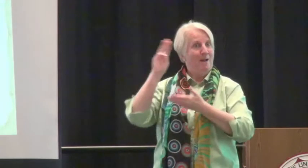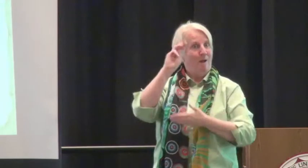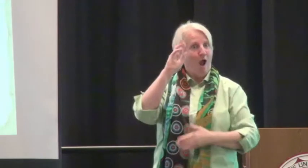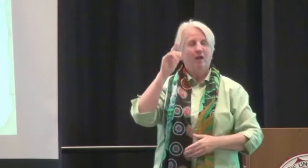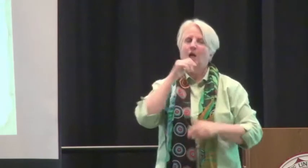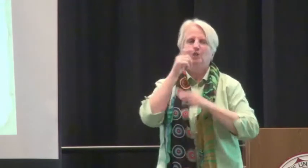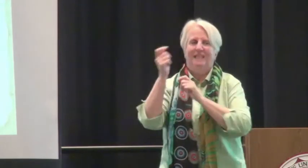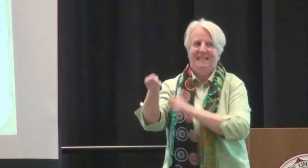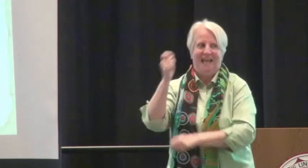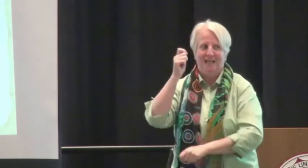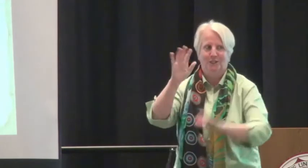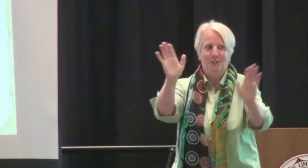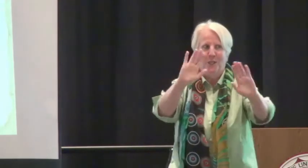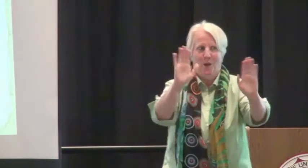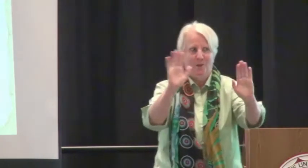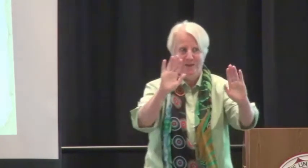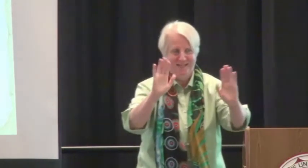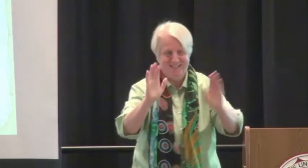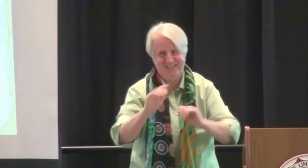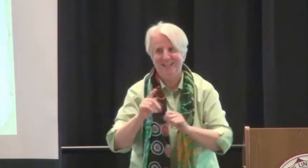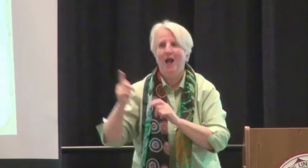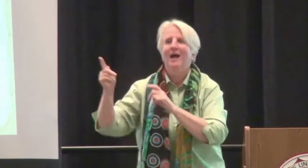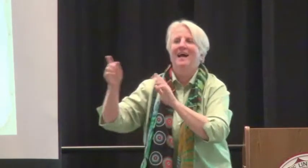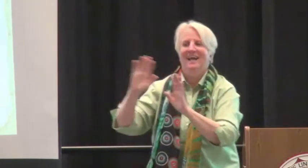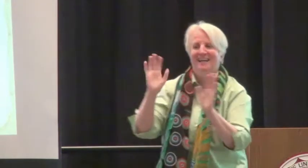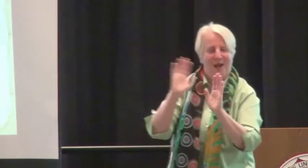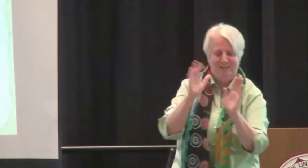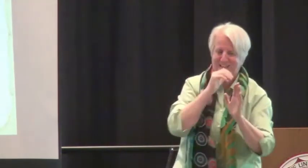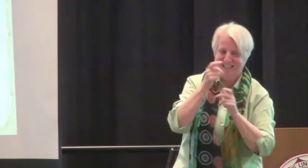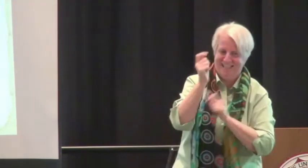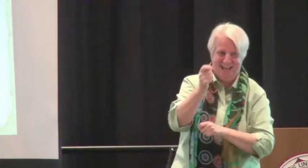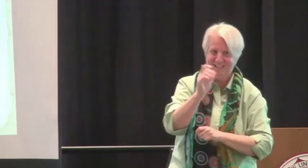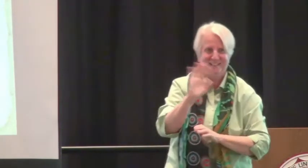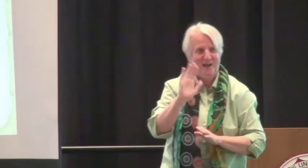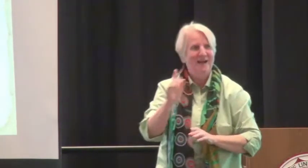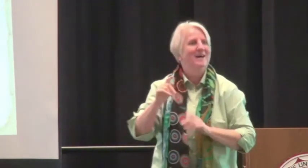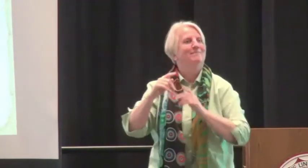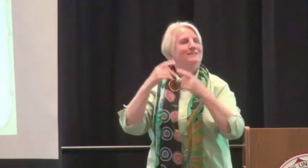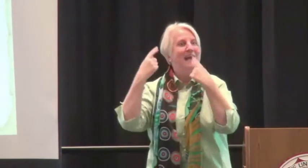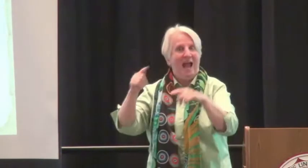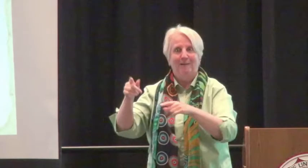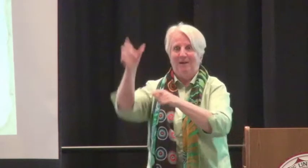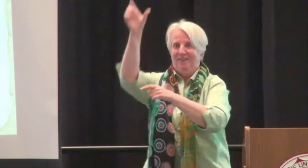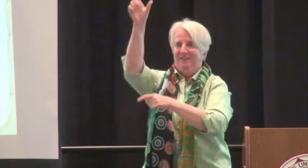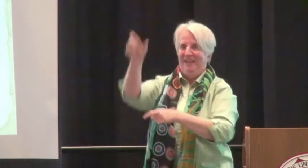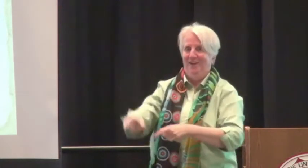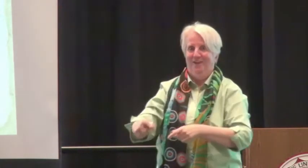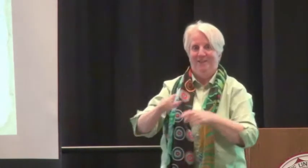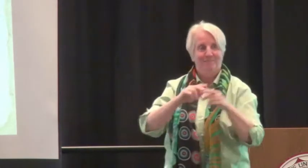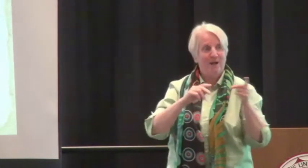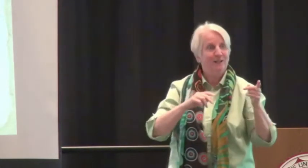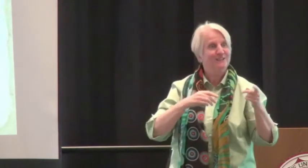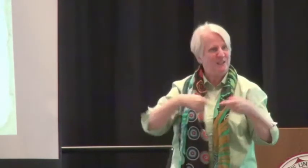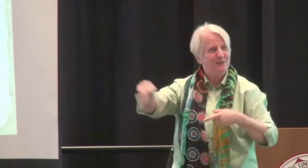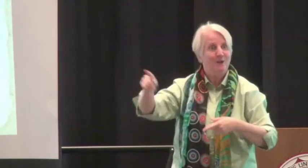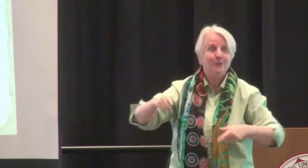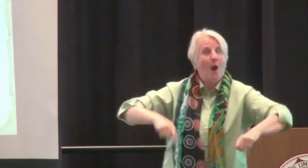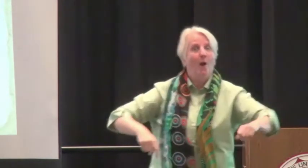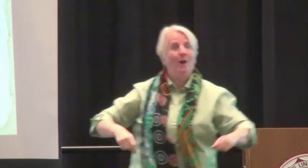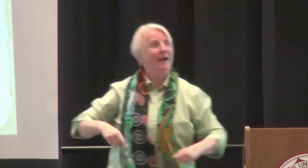Here she is displaying the fish. Unfortunately, we didn't catch this one. We didn't reel this one in. But I